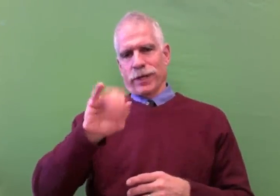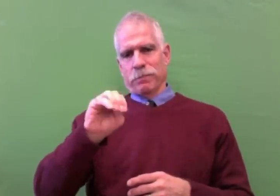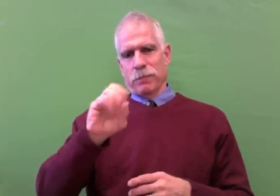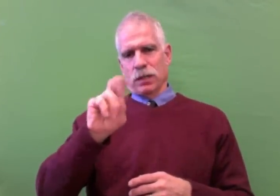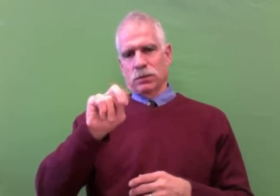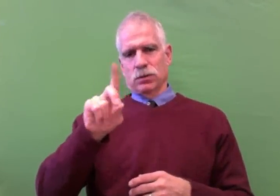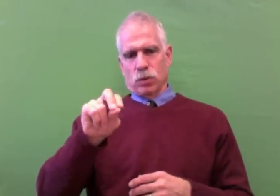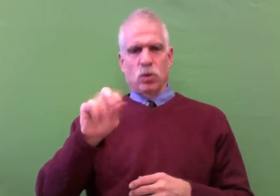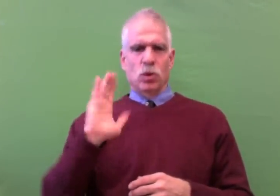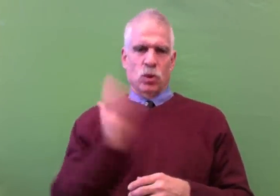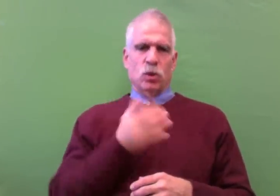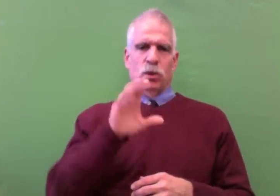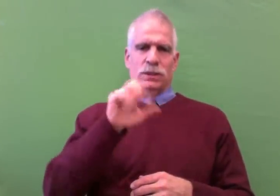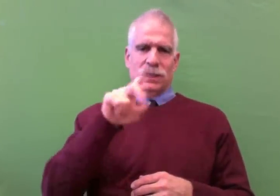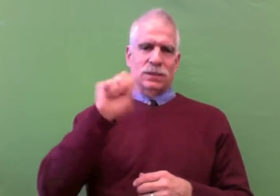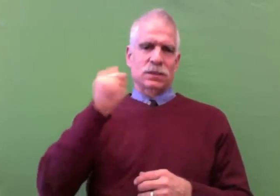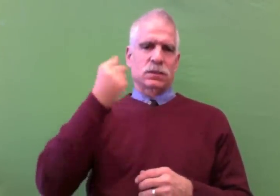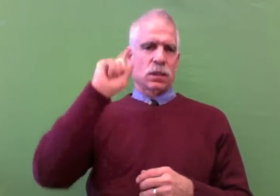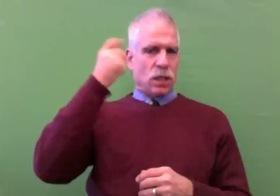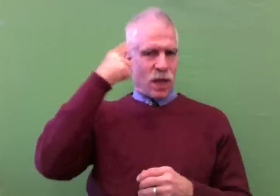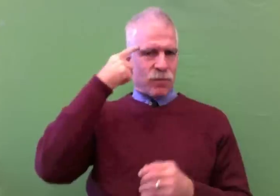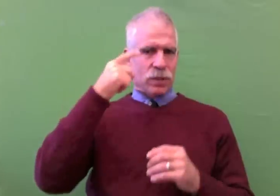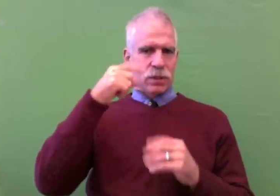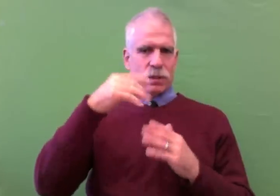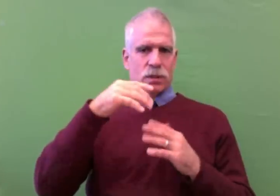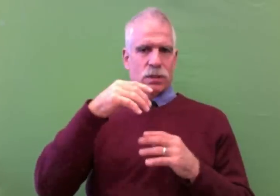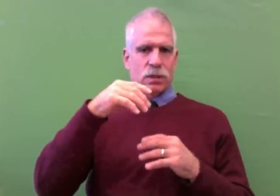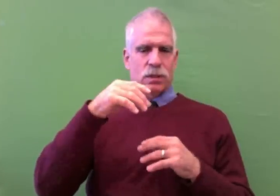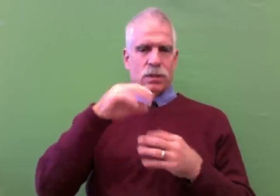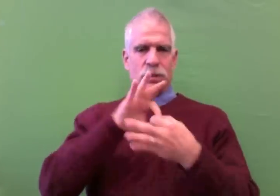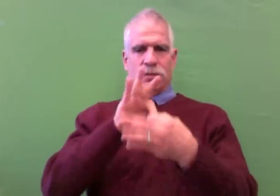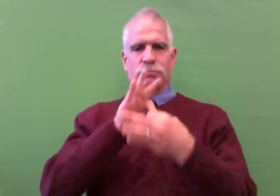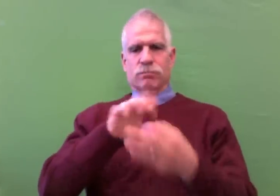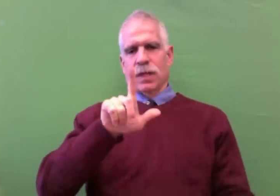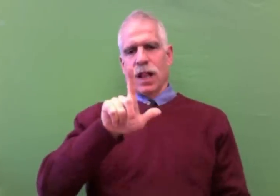as well, Barbara Raimondo, who is our government liaison.